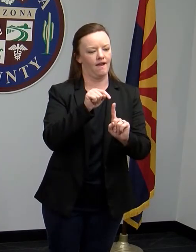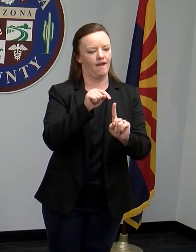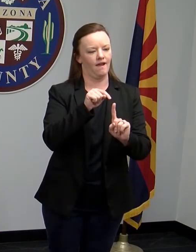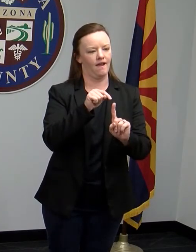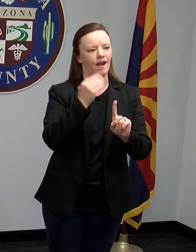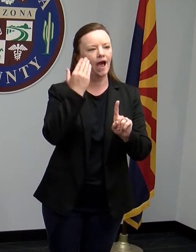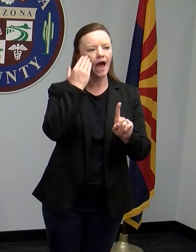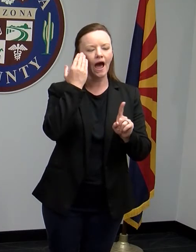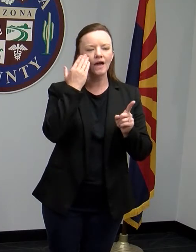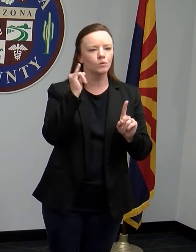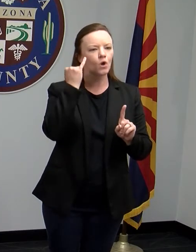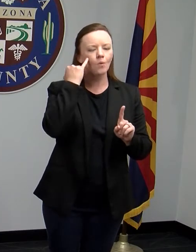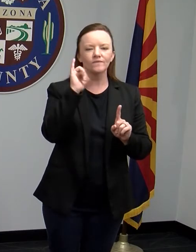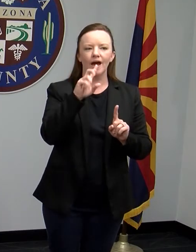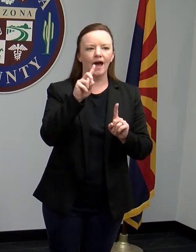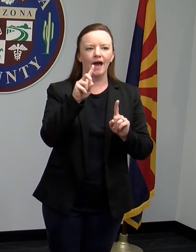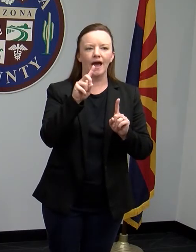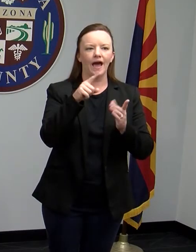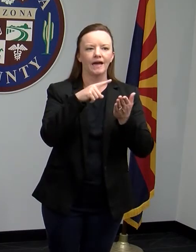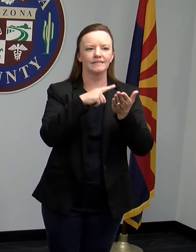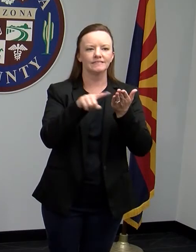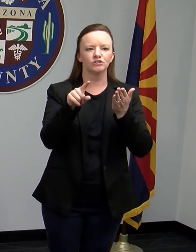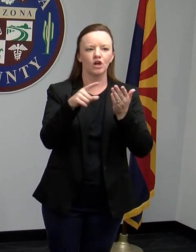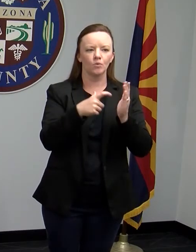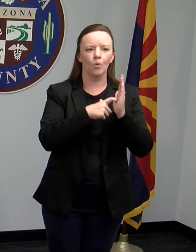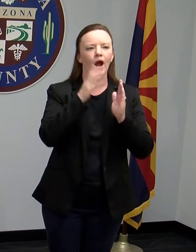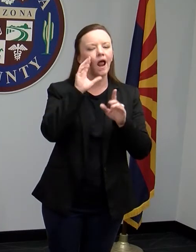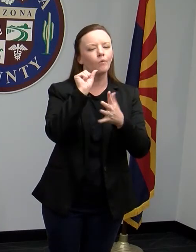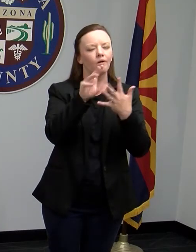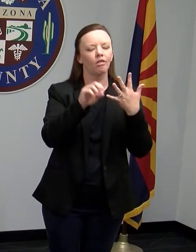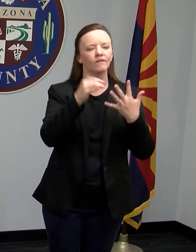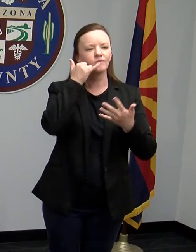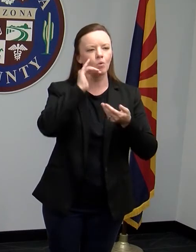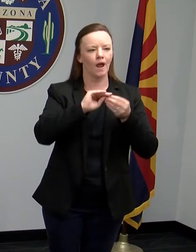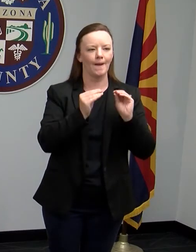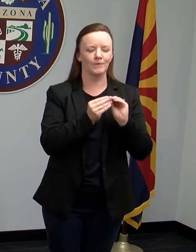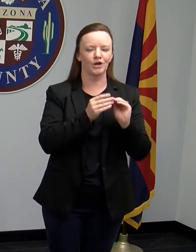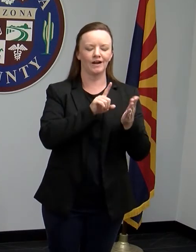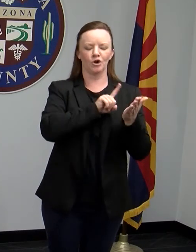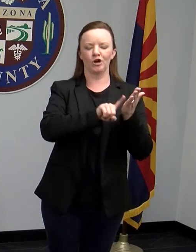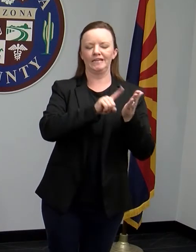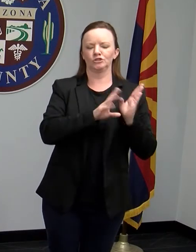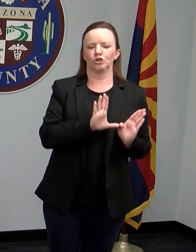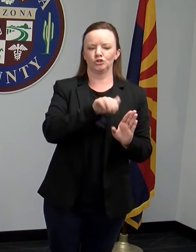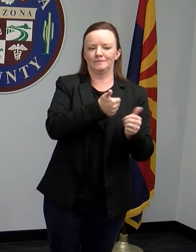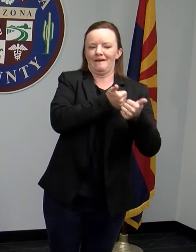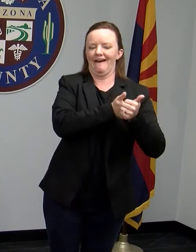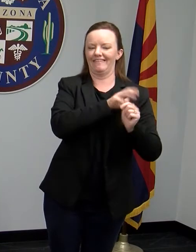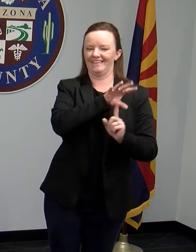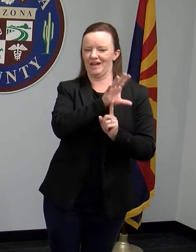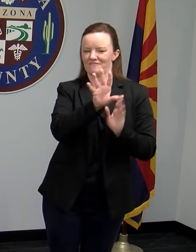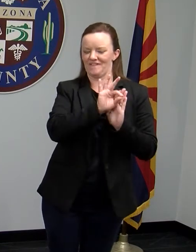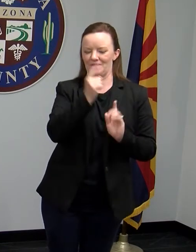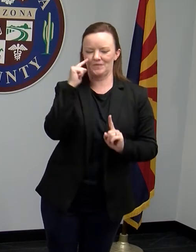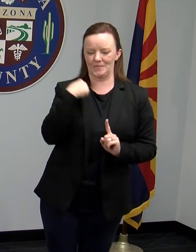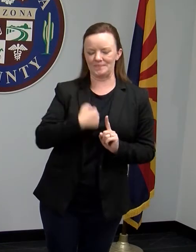know if there's an ID check required. Let me go ahead and give you this phone number. My researchers behind the cameras are looking this up for me.